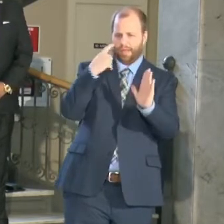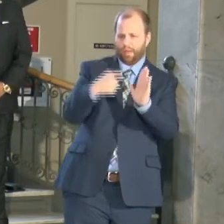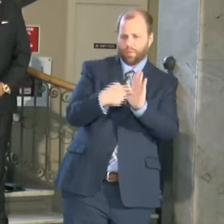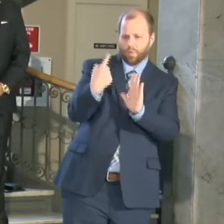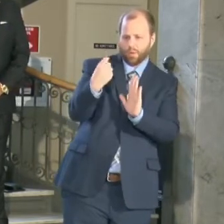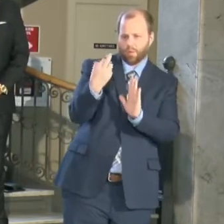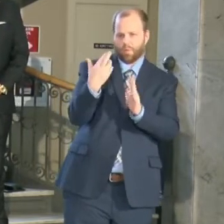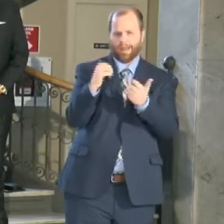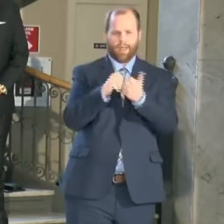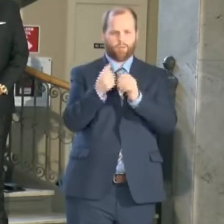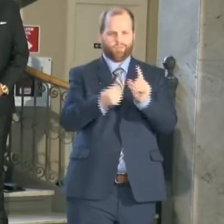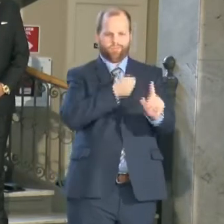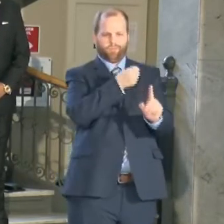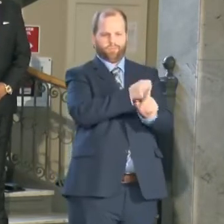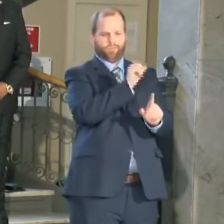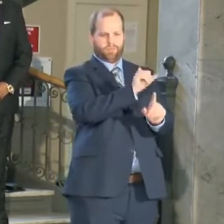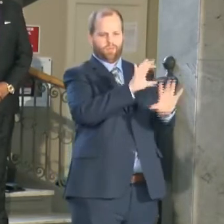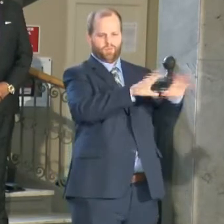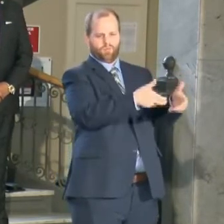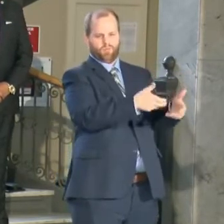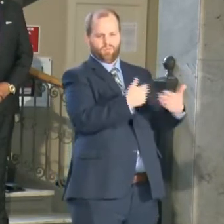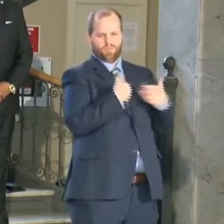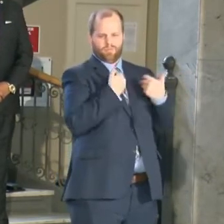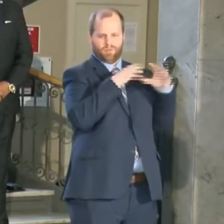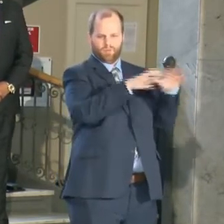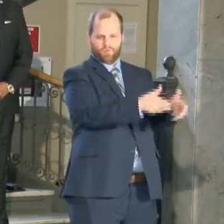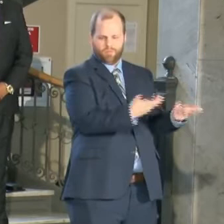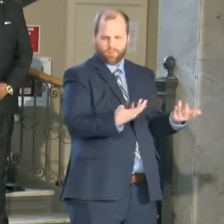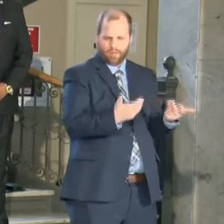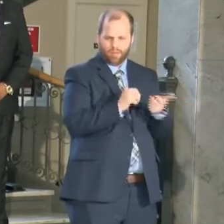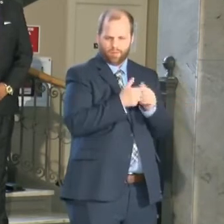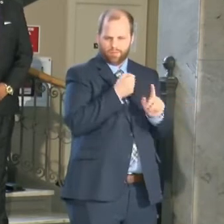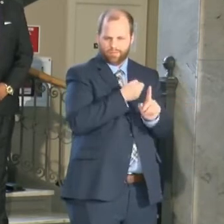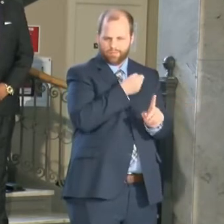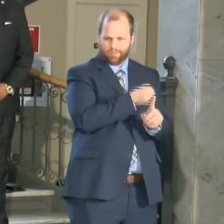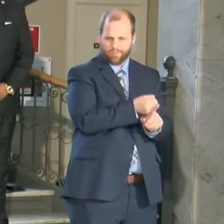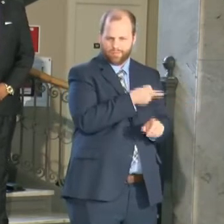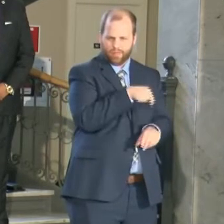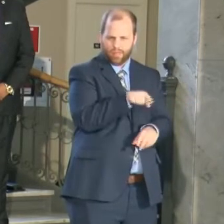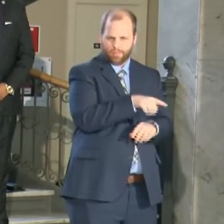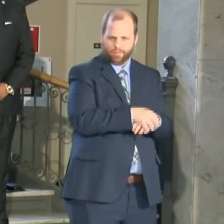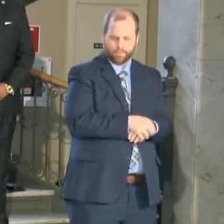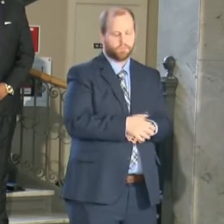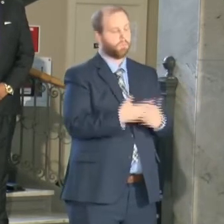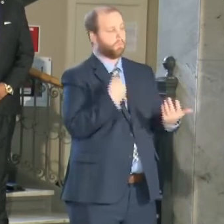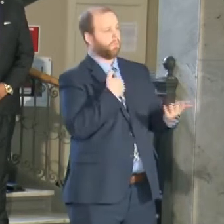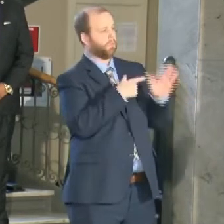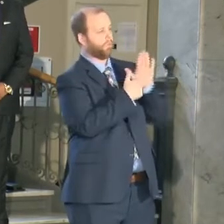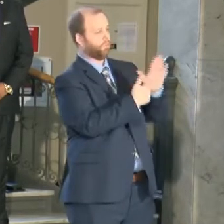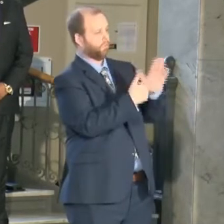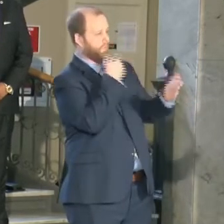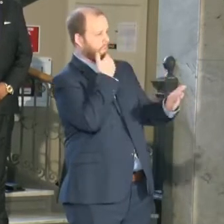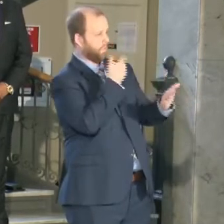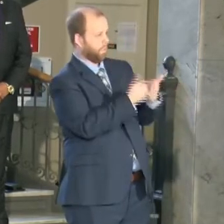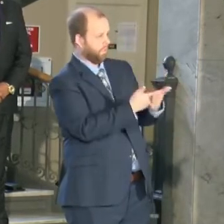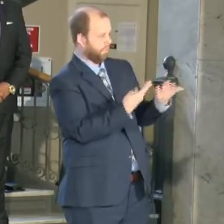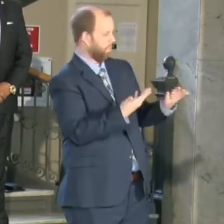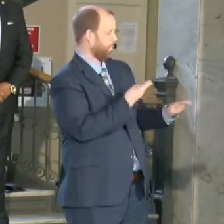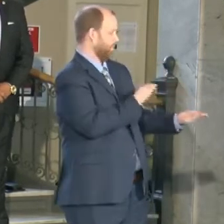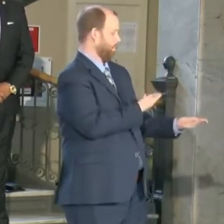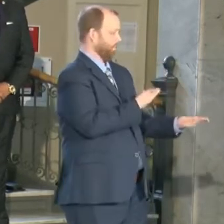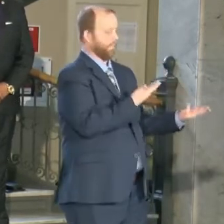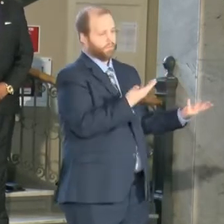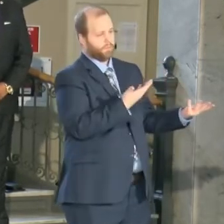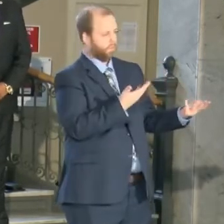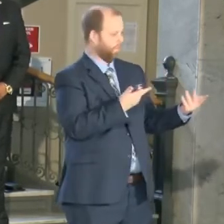do how well i'll give you a great example um and mr sanders can give some additional details that people like but a great example is